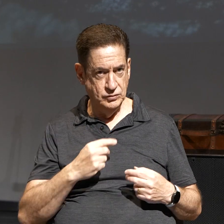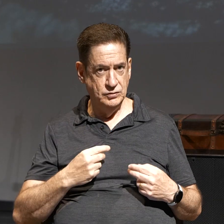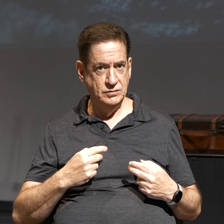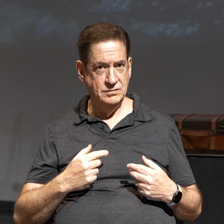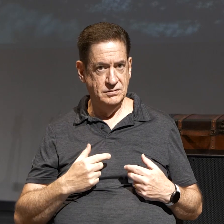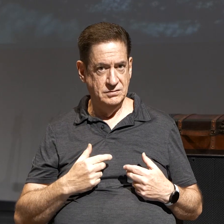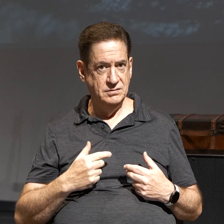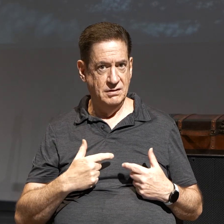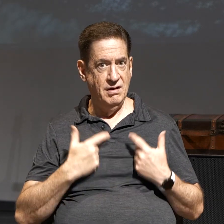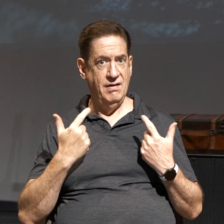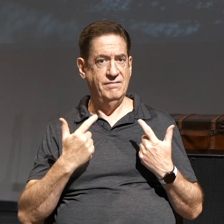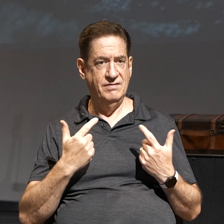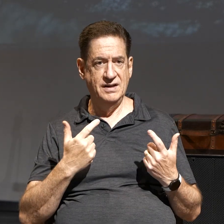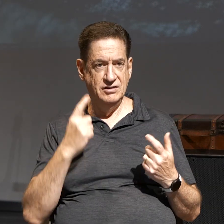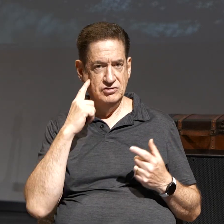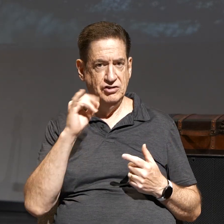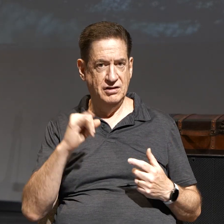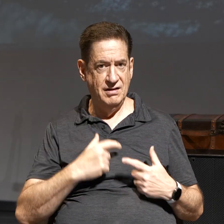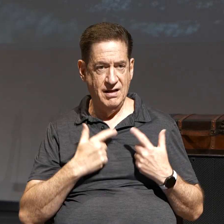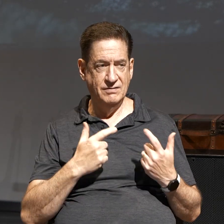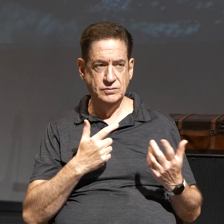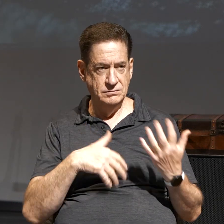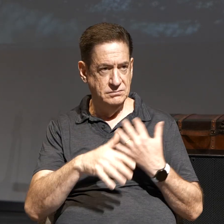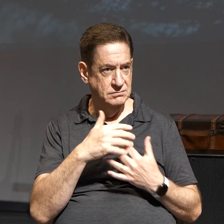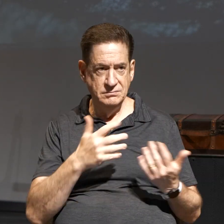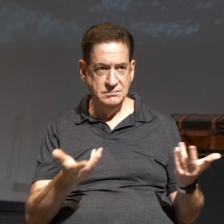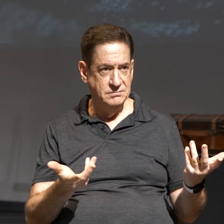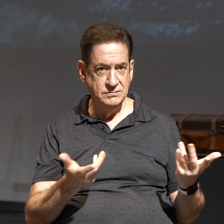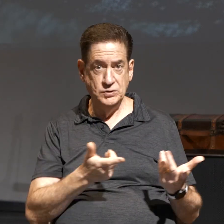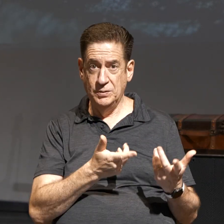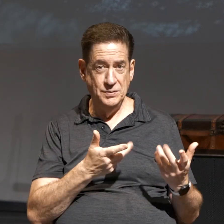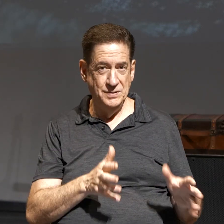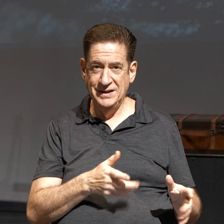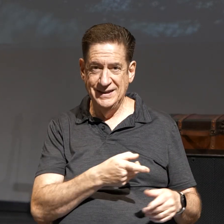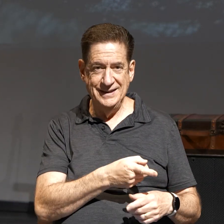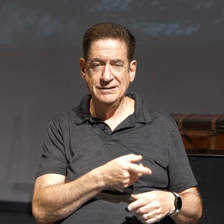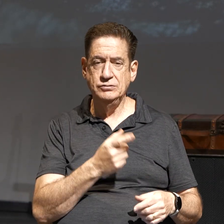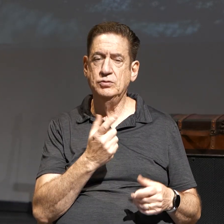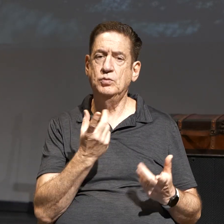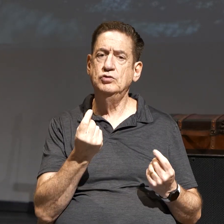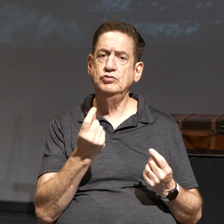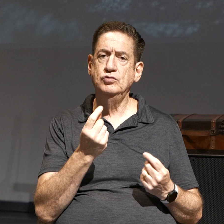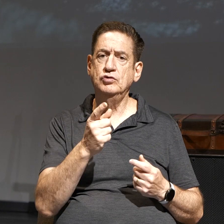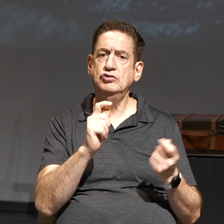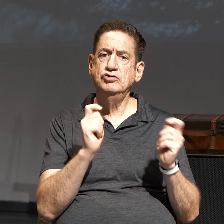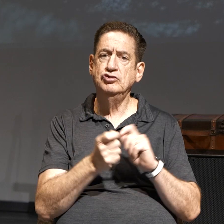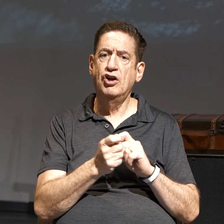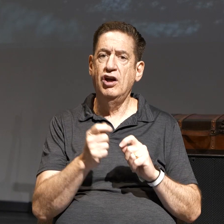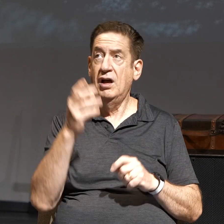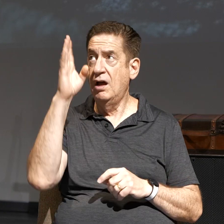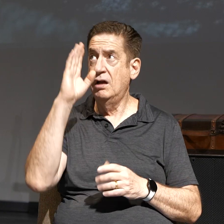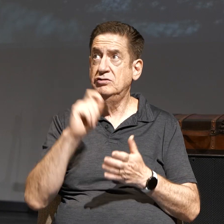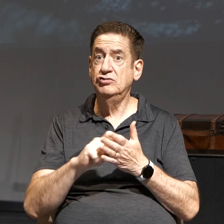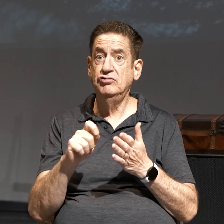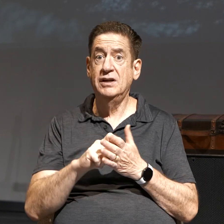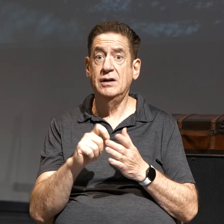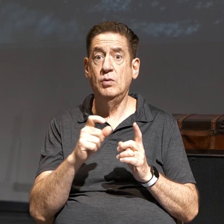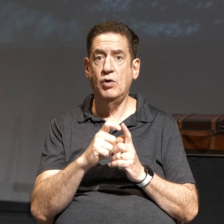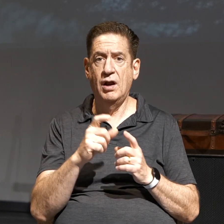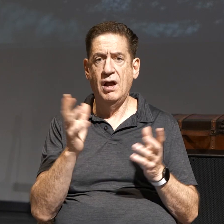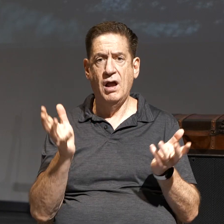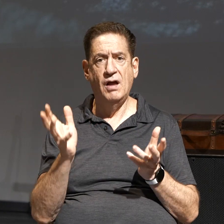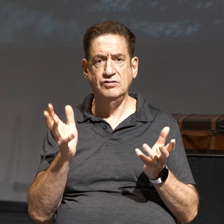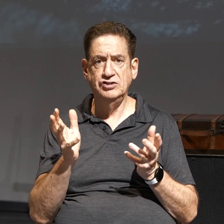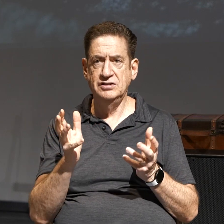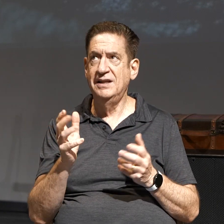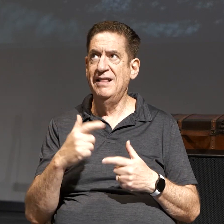It's this relationship with Him. And so what you want to do is turn God's written Word into a conversation with God's